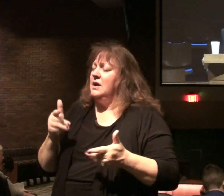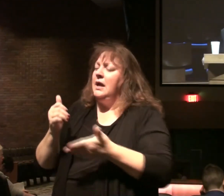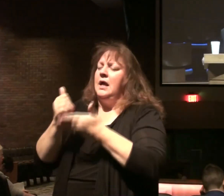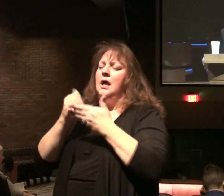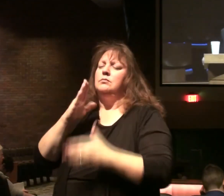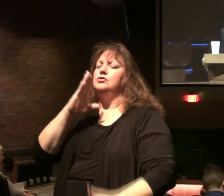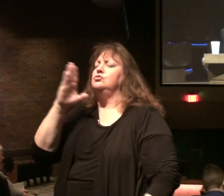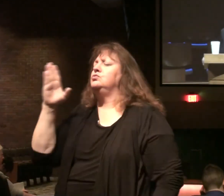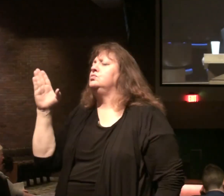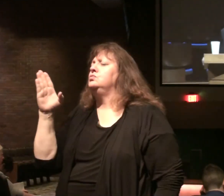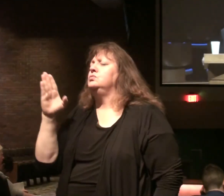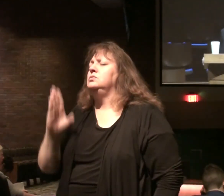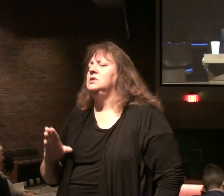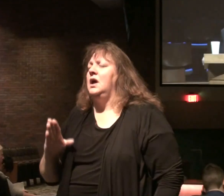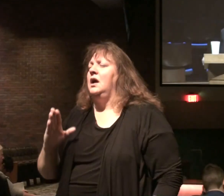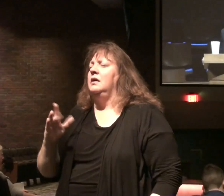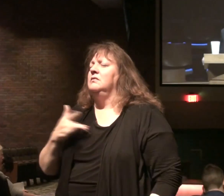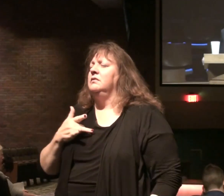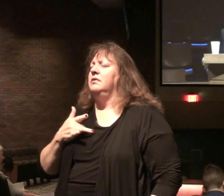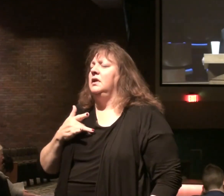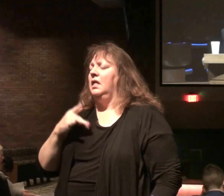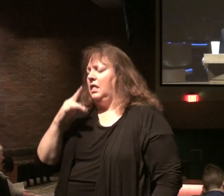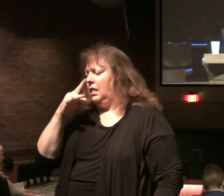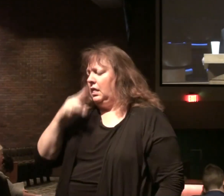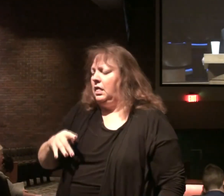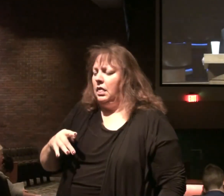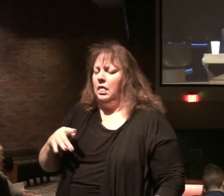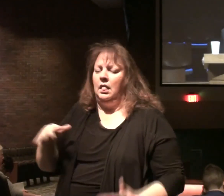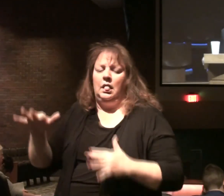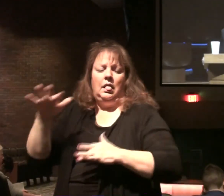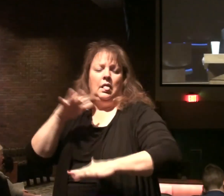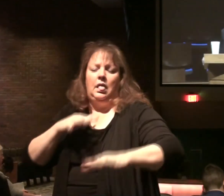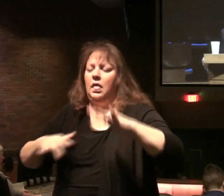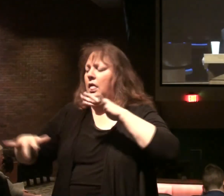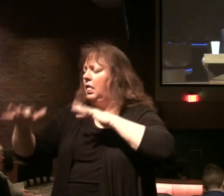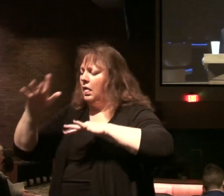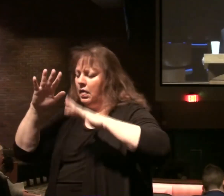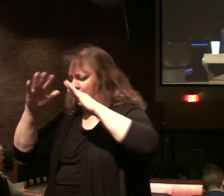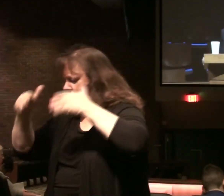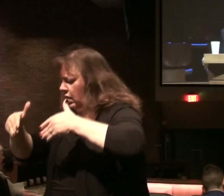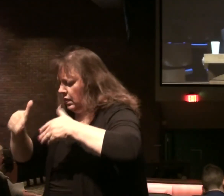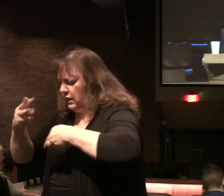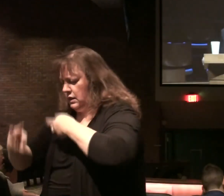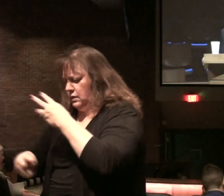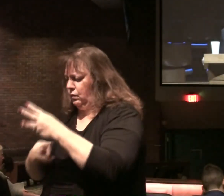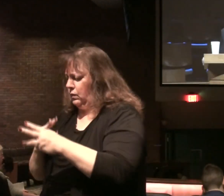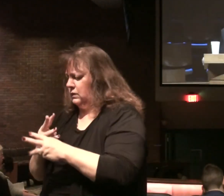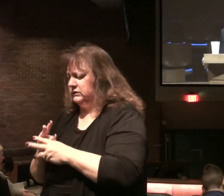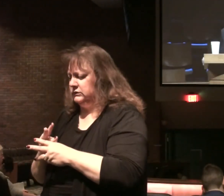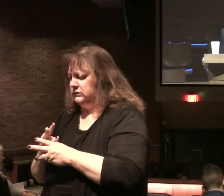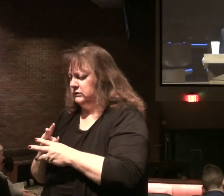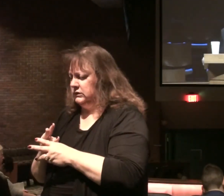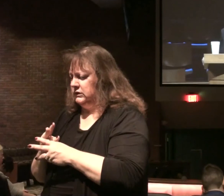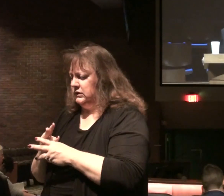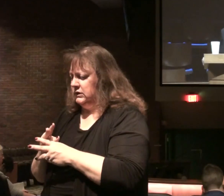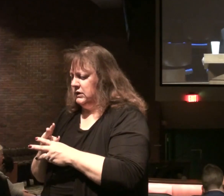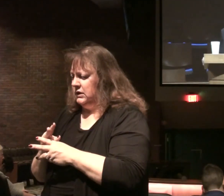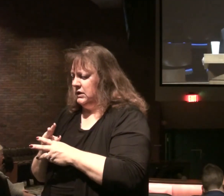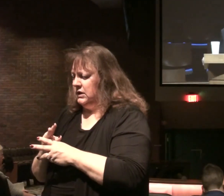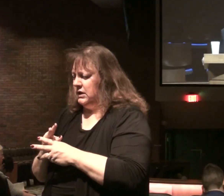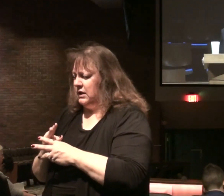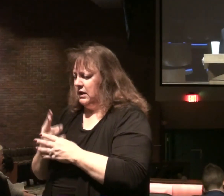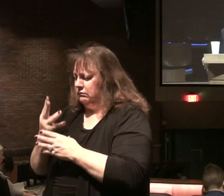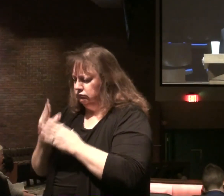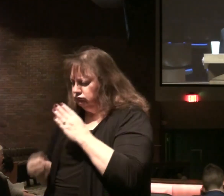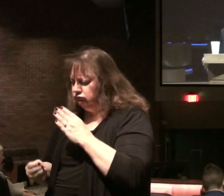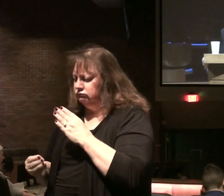become distracted and caught up in the things and activities of this world. And lose our